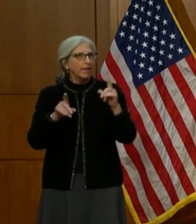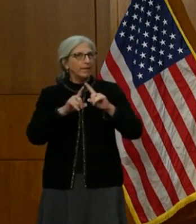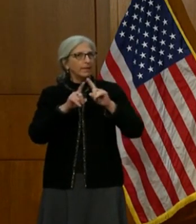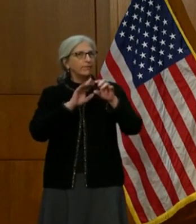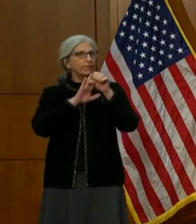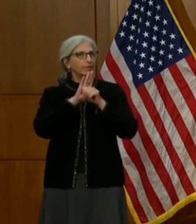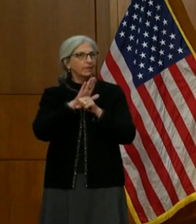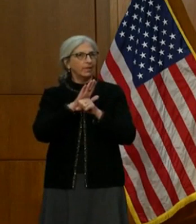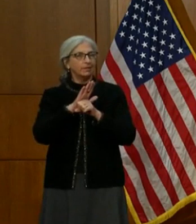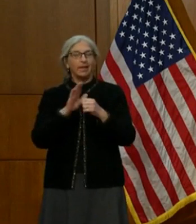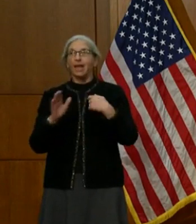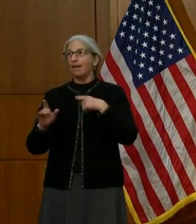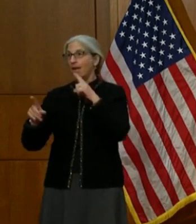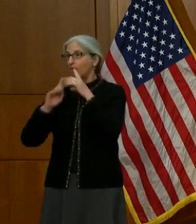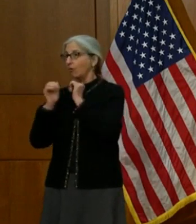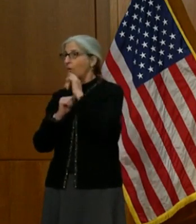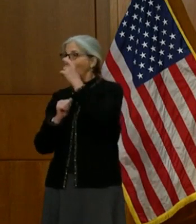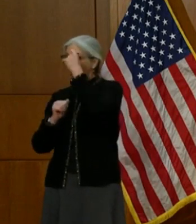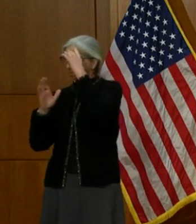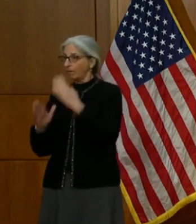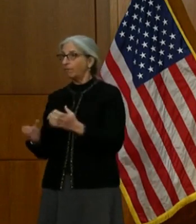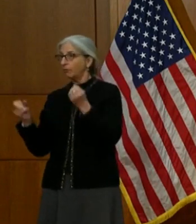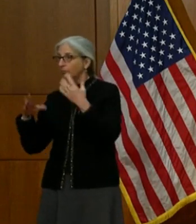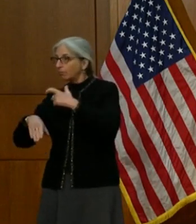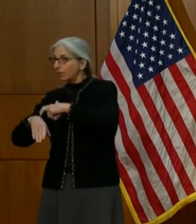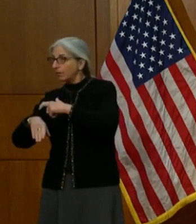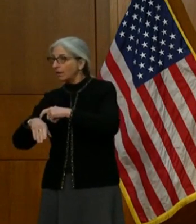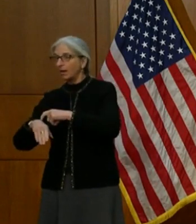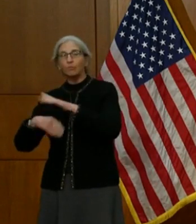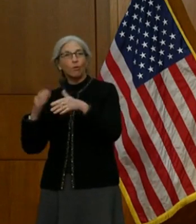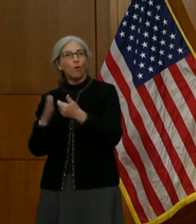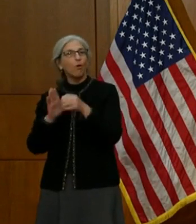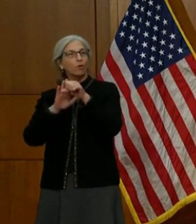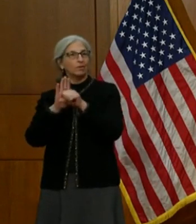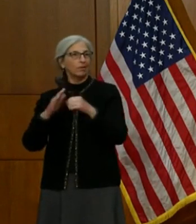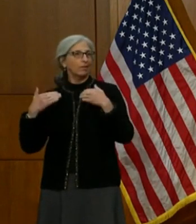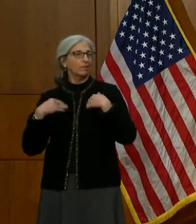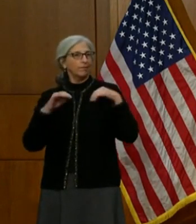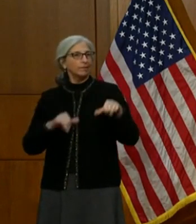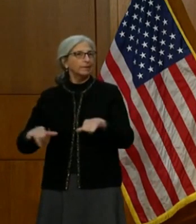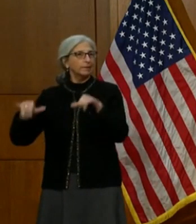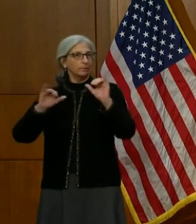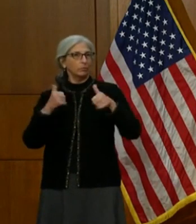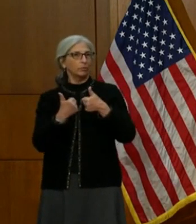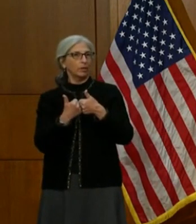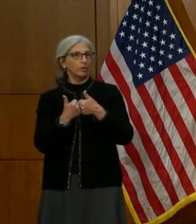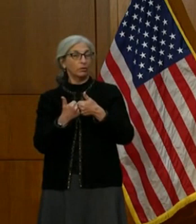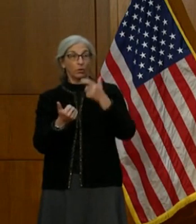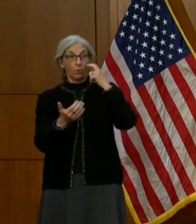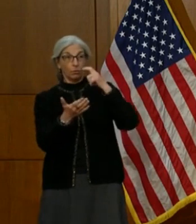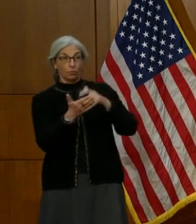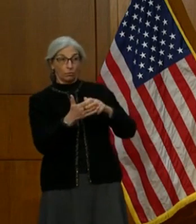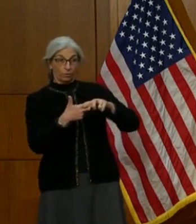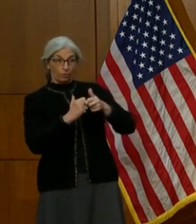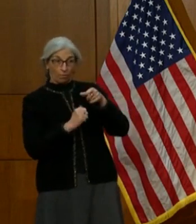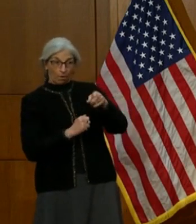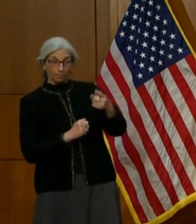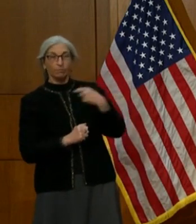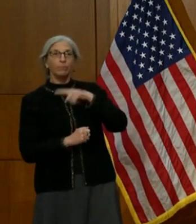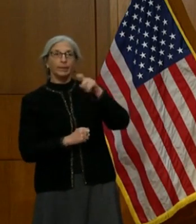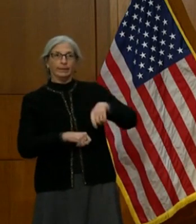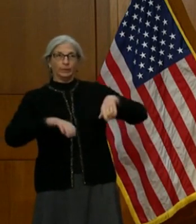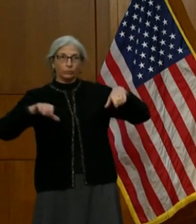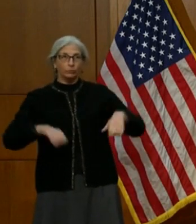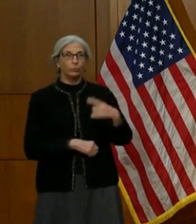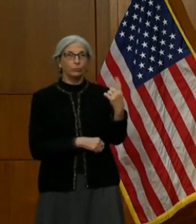we're all facing the same challenges. And so, you know, when we see these challenges, we have to take action. And that's why I'm here today,